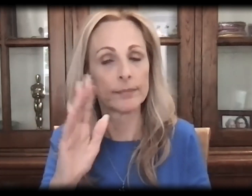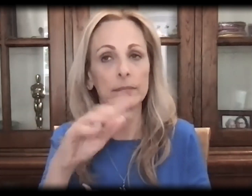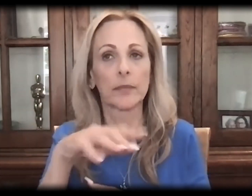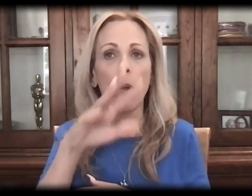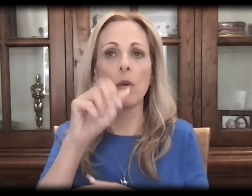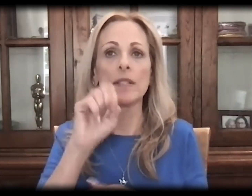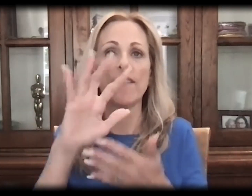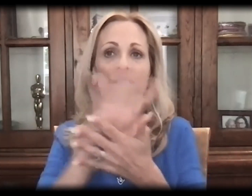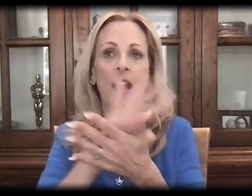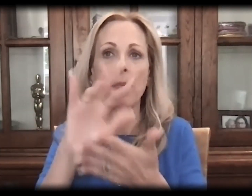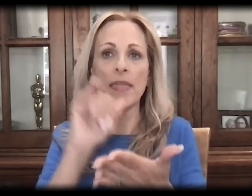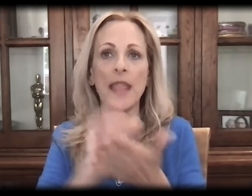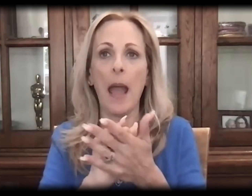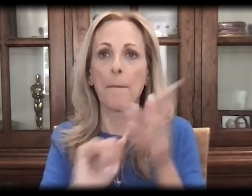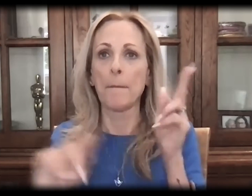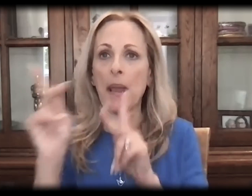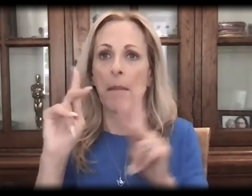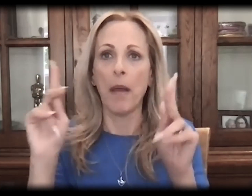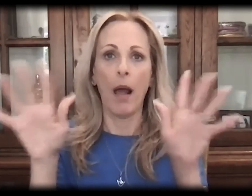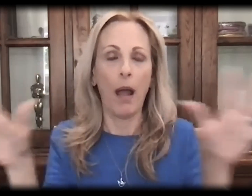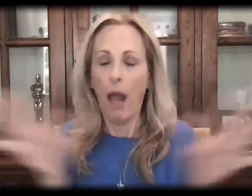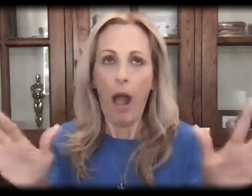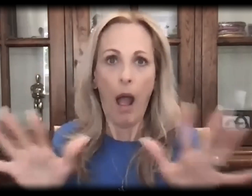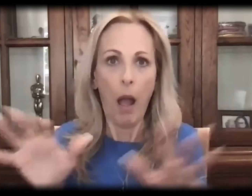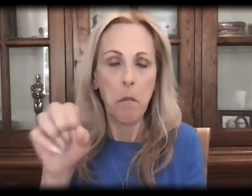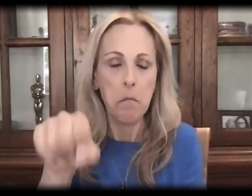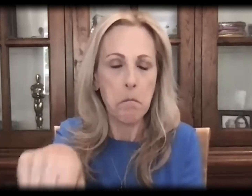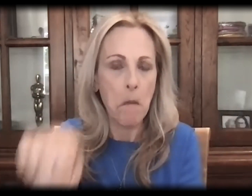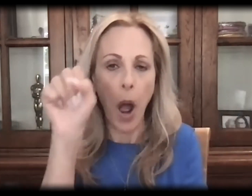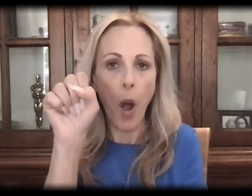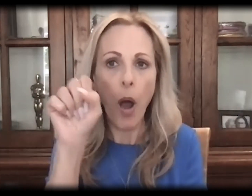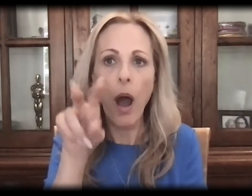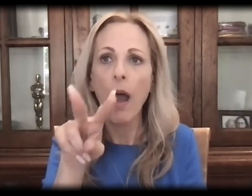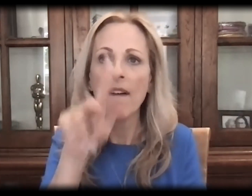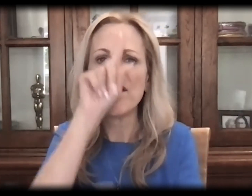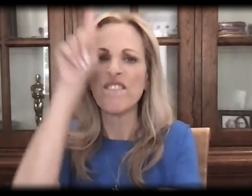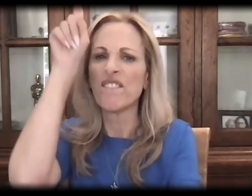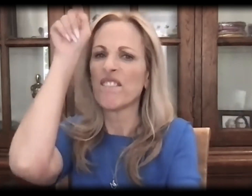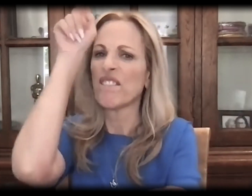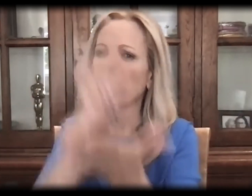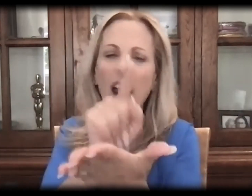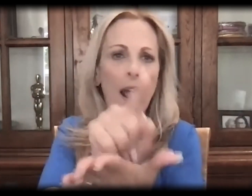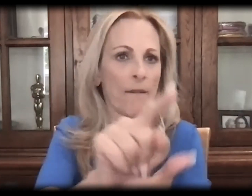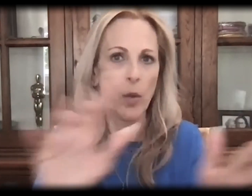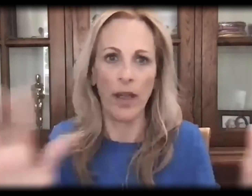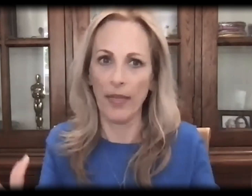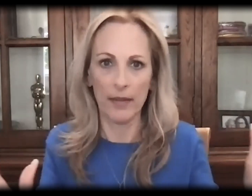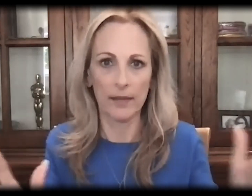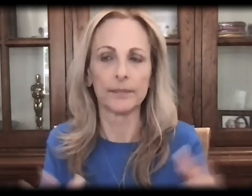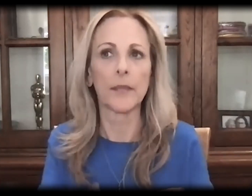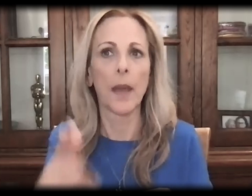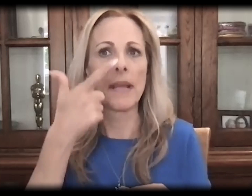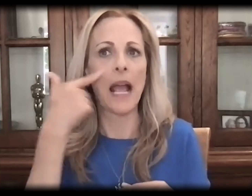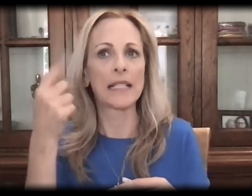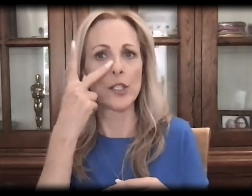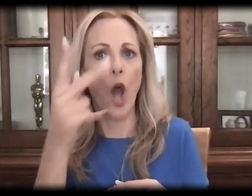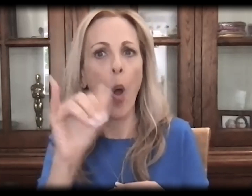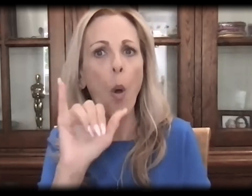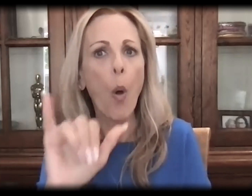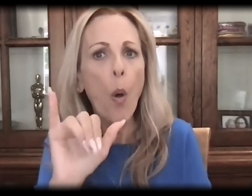Children of a Lesser God was a film that people found, I mean, they felt completely for the